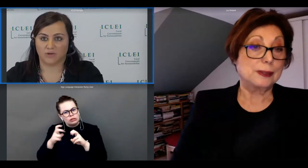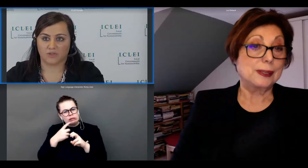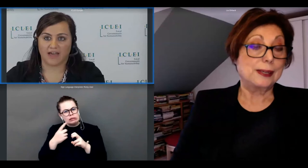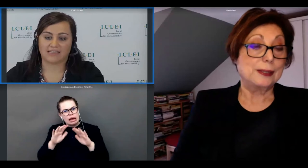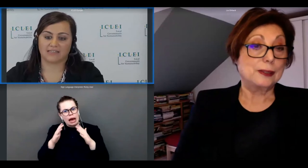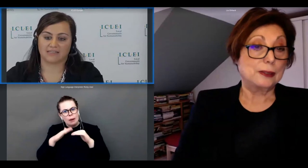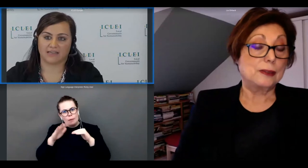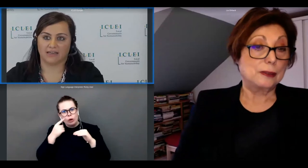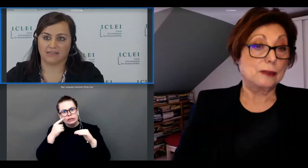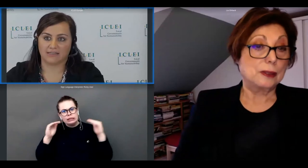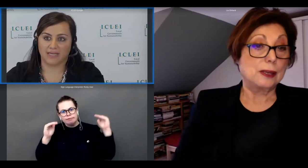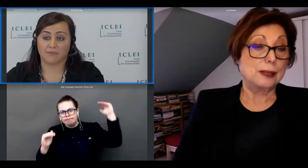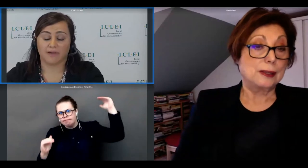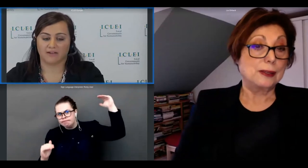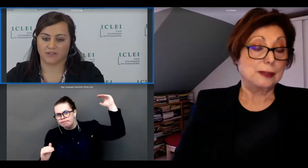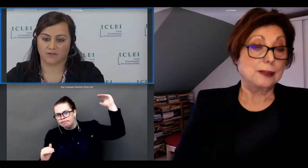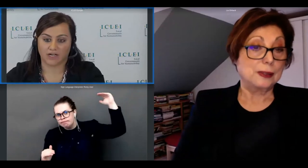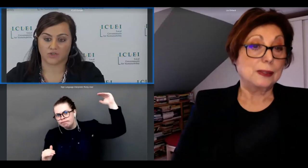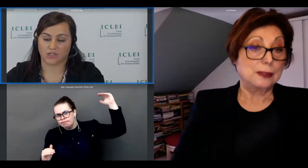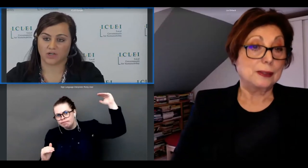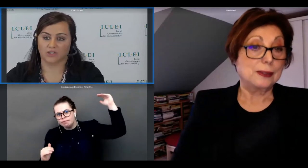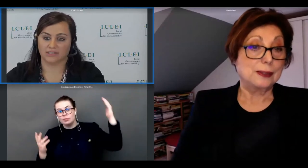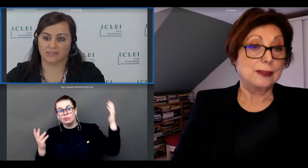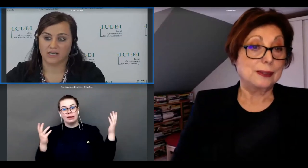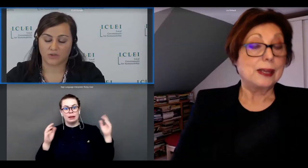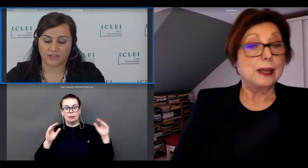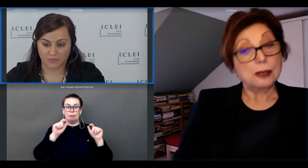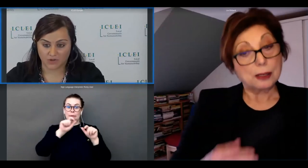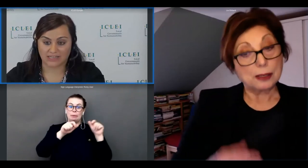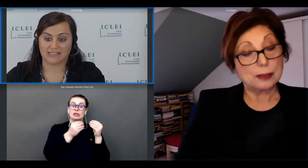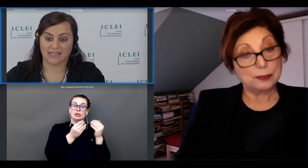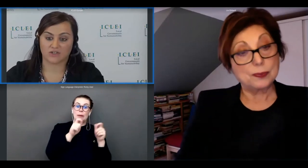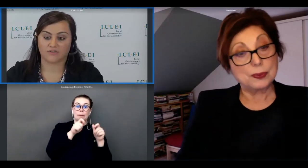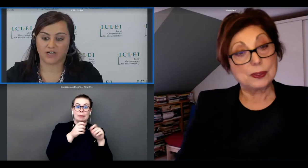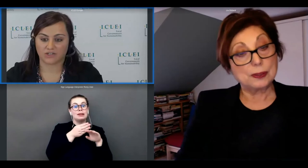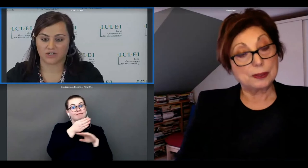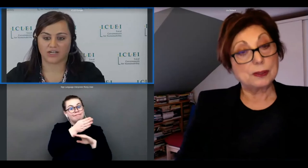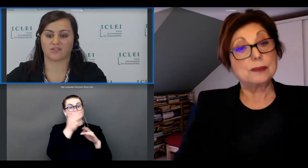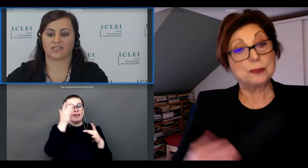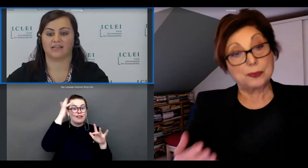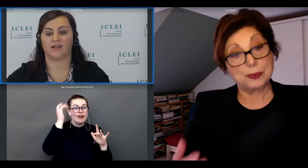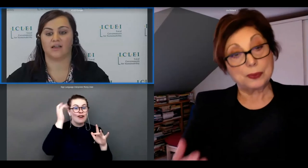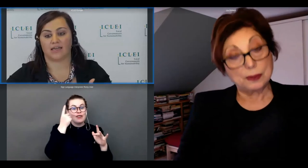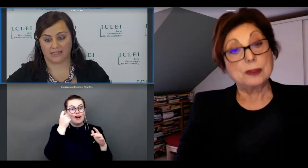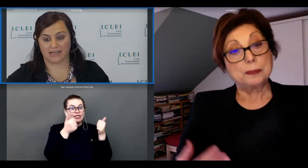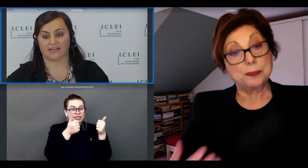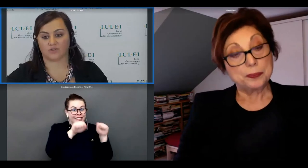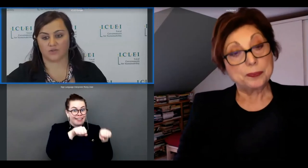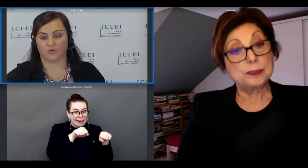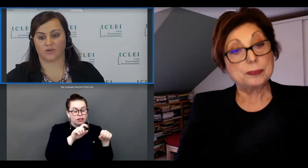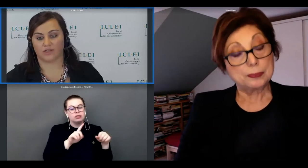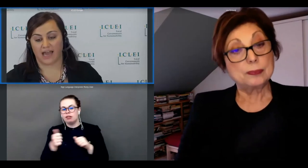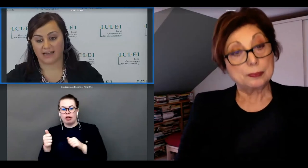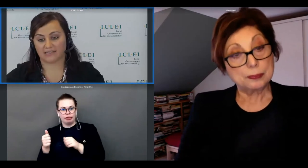in terms of accessing and making benefit of cultural content so the democratization of culture as you said is linked